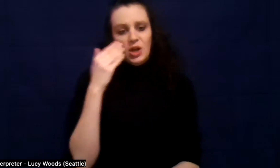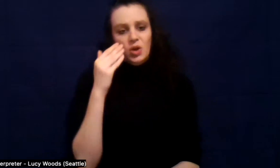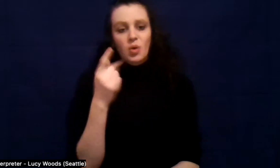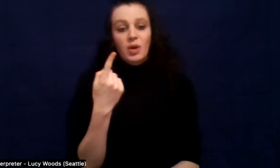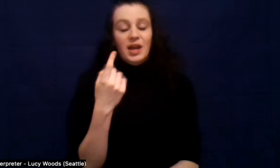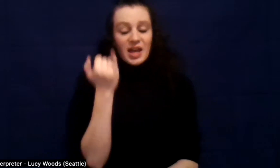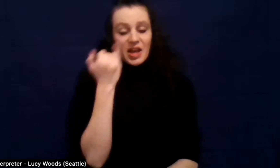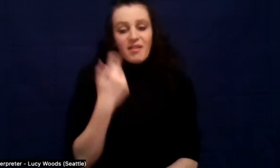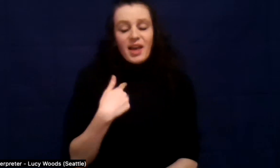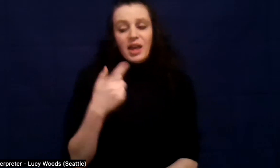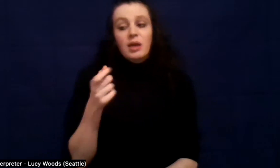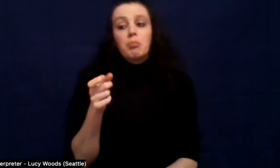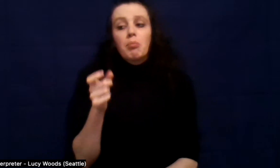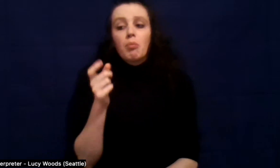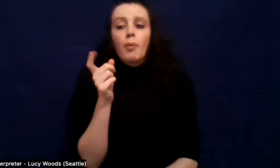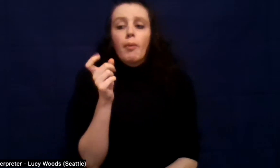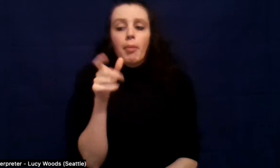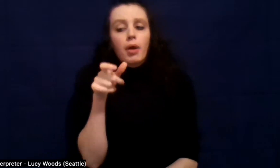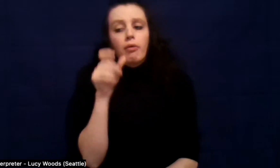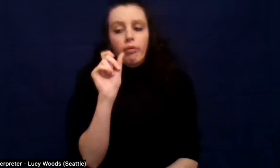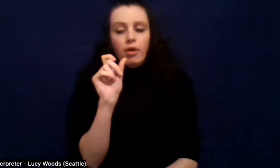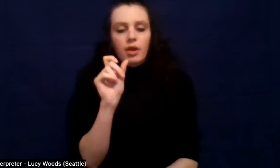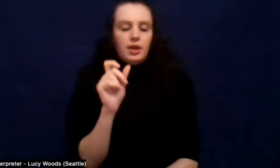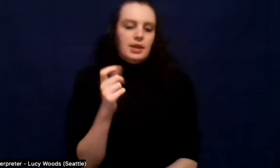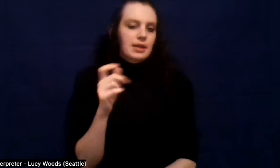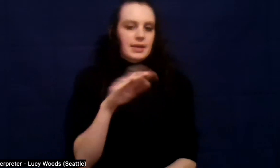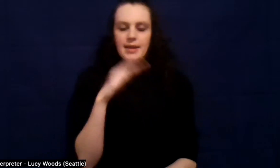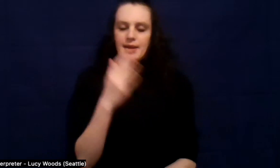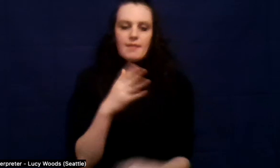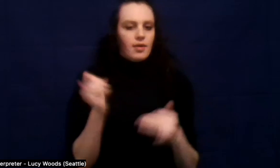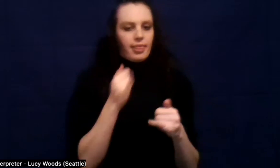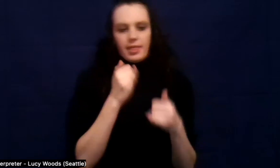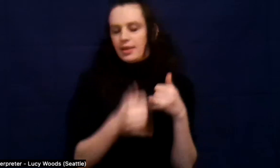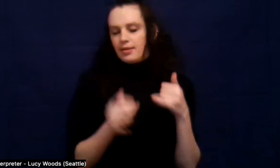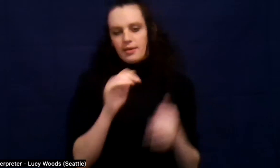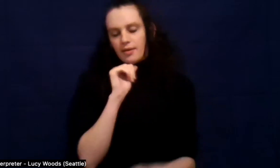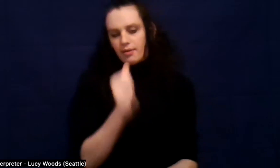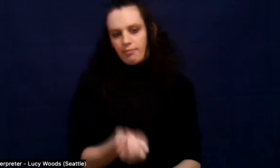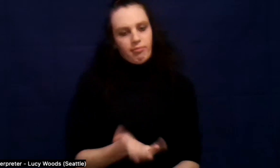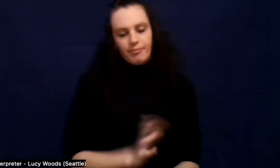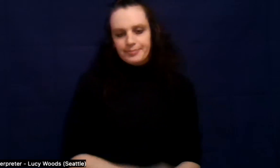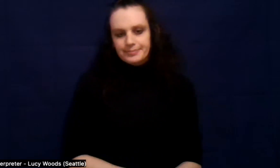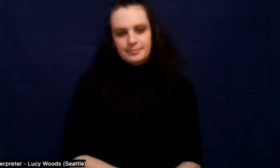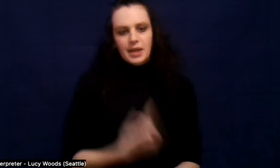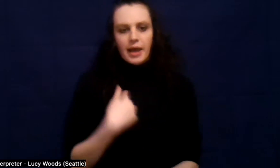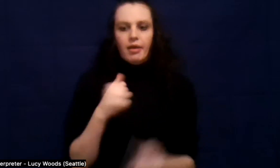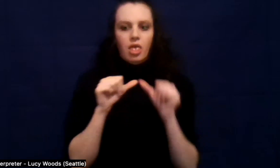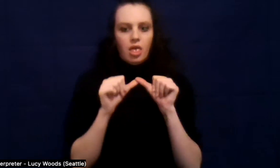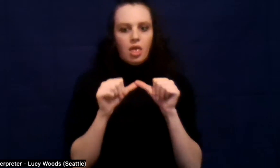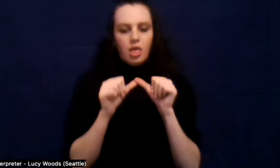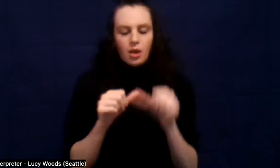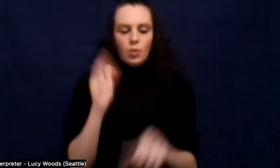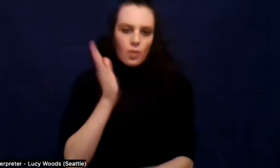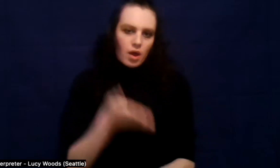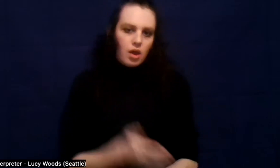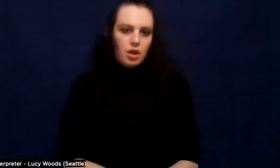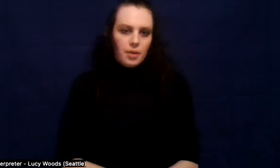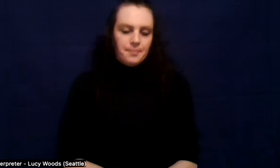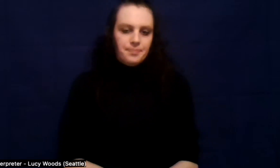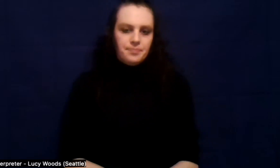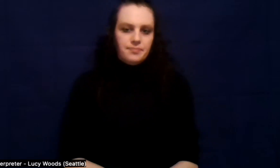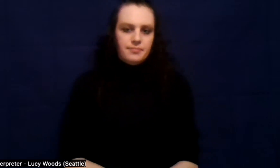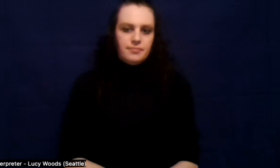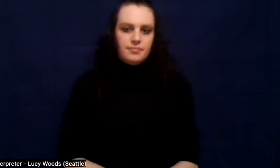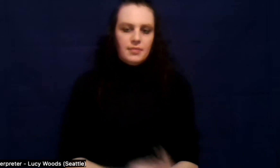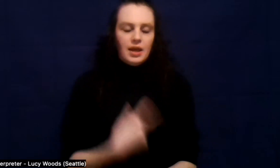last. One more will never be my last. Um, cause I like had drank myself to